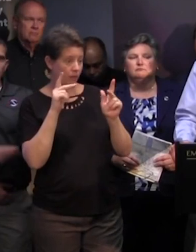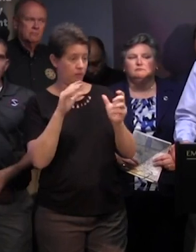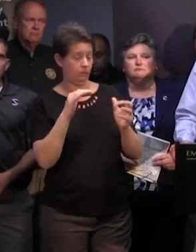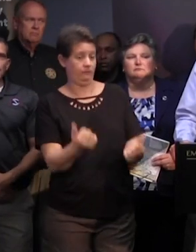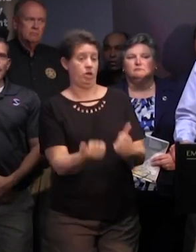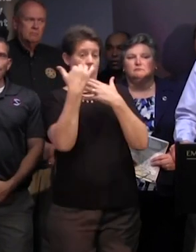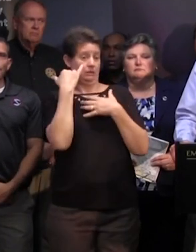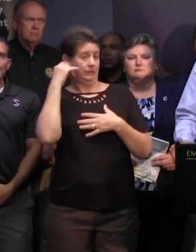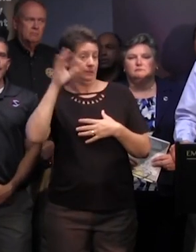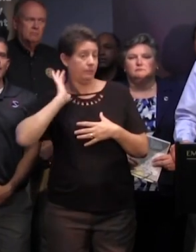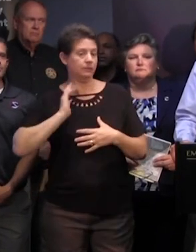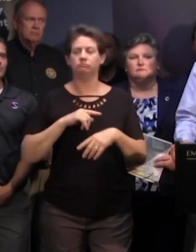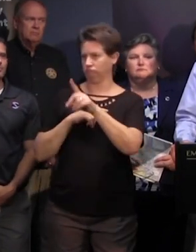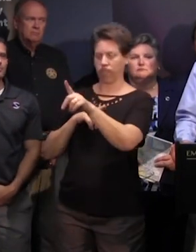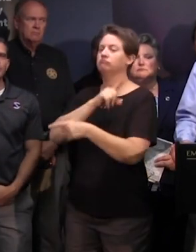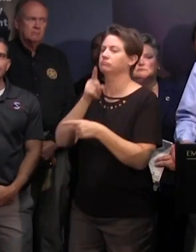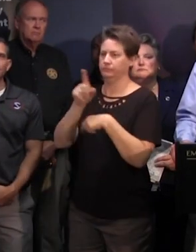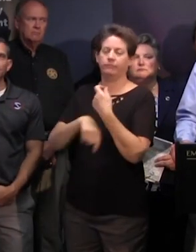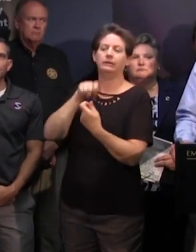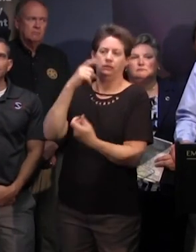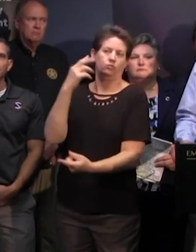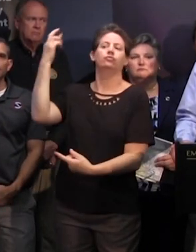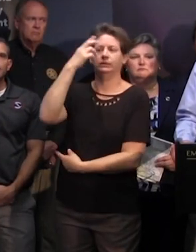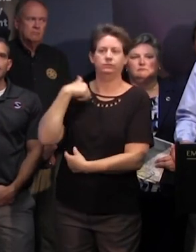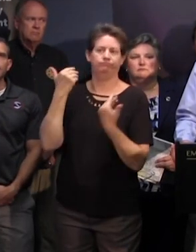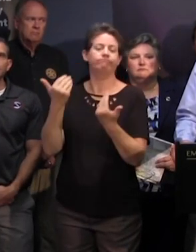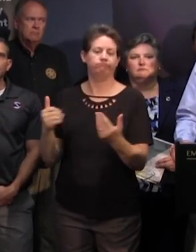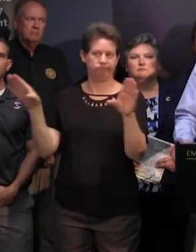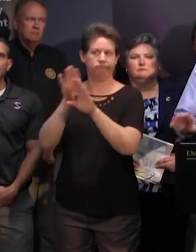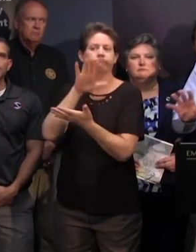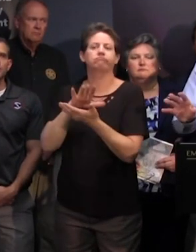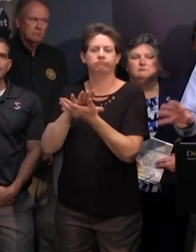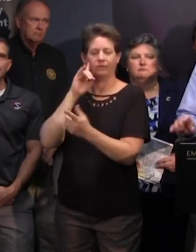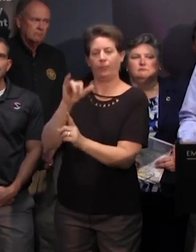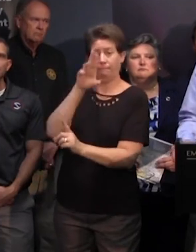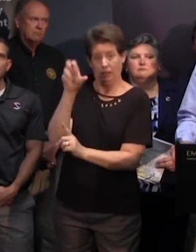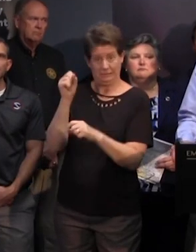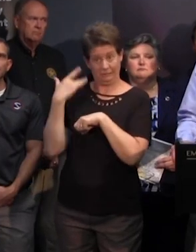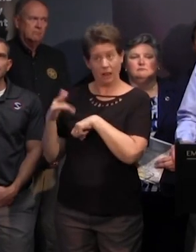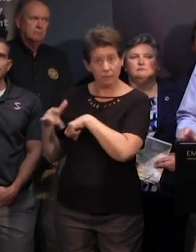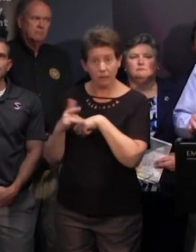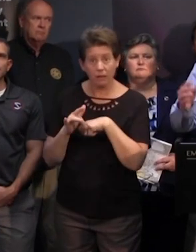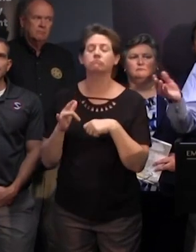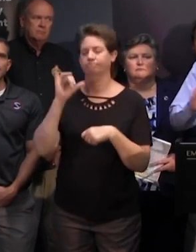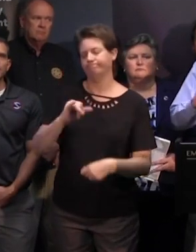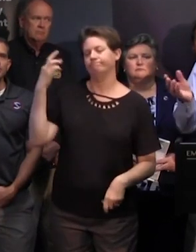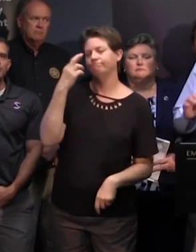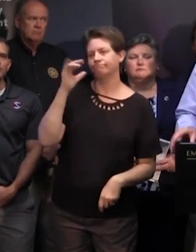needed like we have in past that that's exactly one reason was closing those schools is to make those buses available as needed